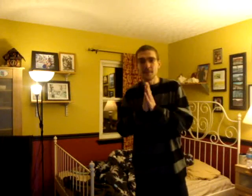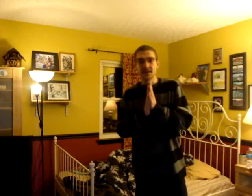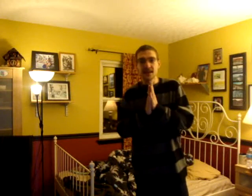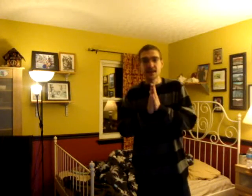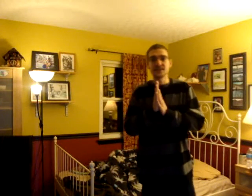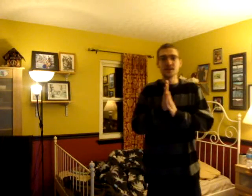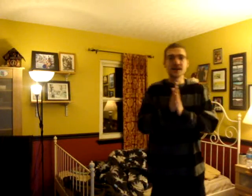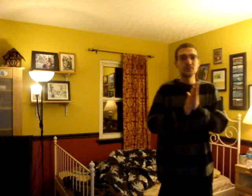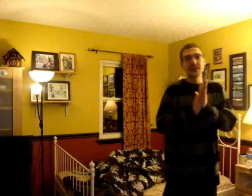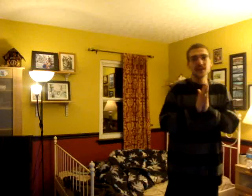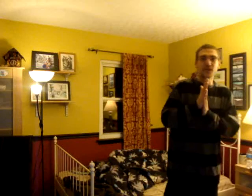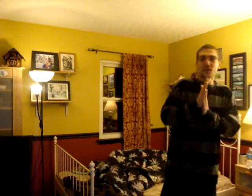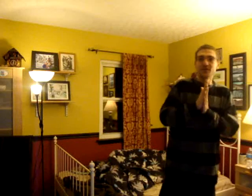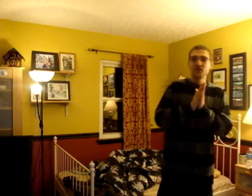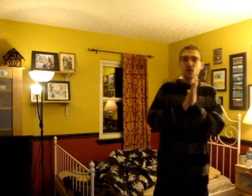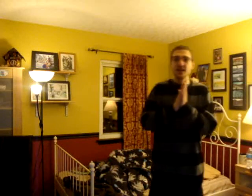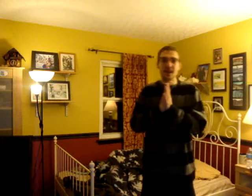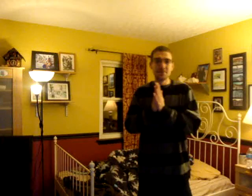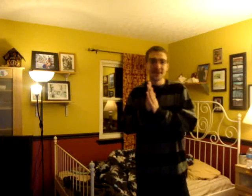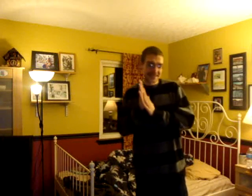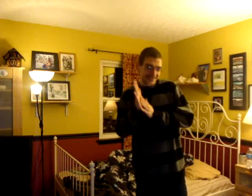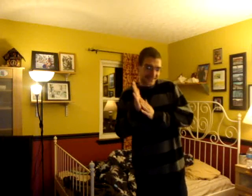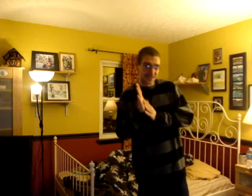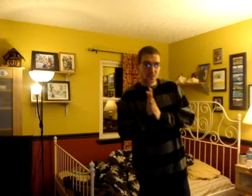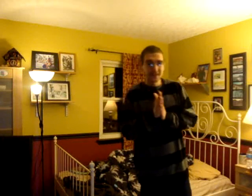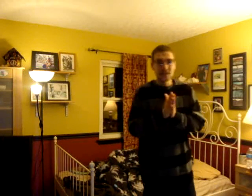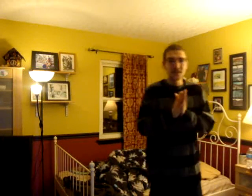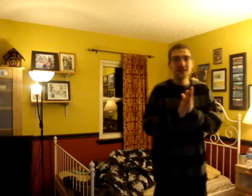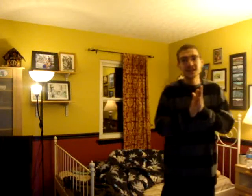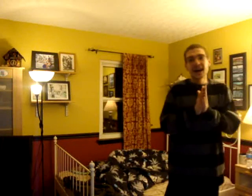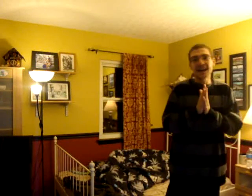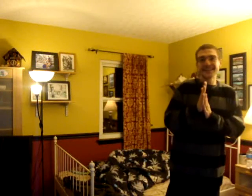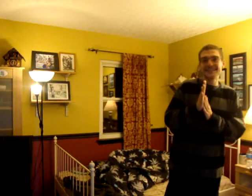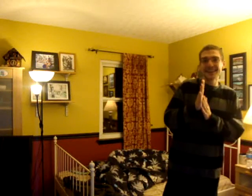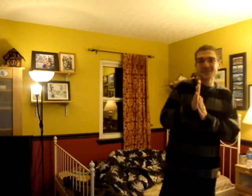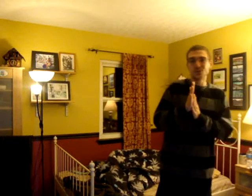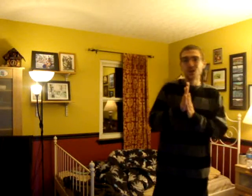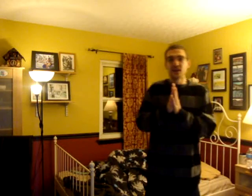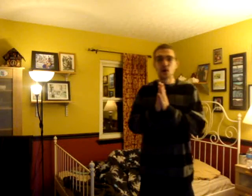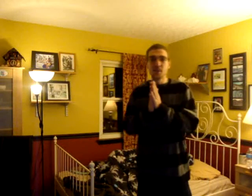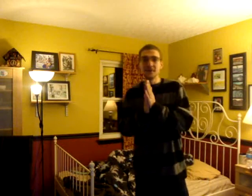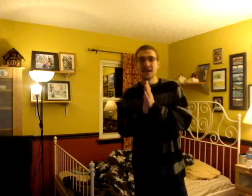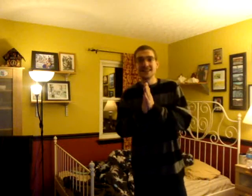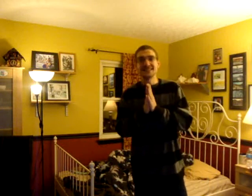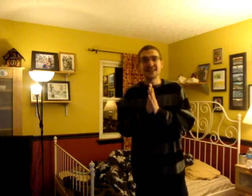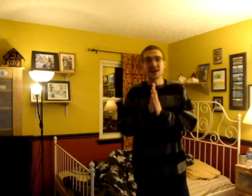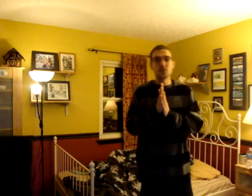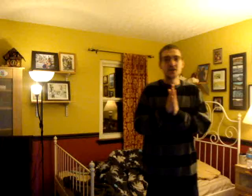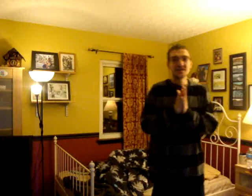I mean, SOS, whatever. But you know that I bless this shit whenever I get a chance to. And don't be made an example, cause I